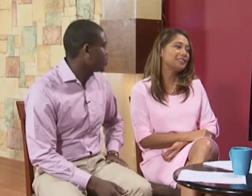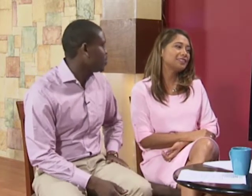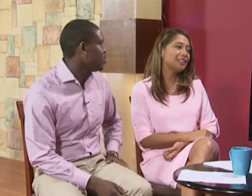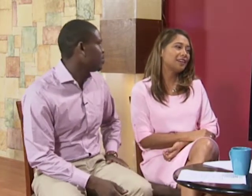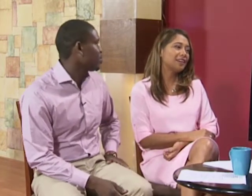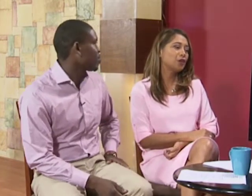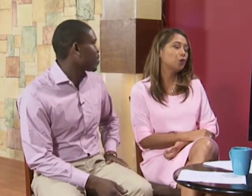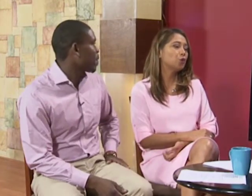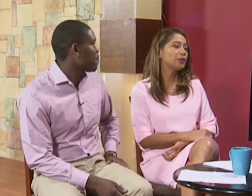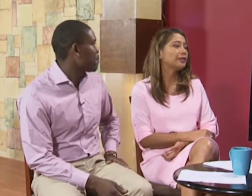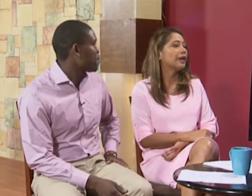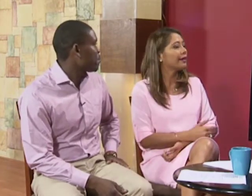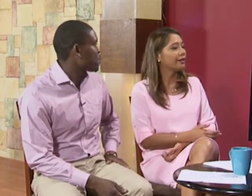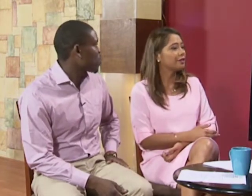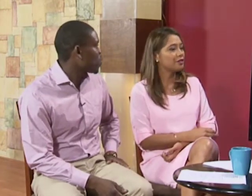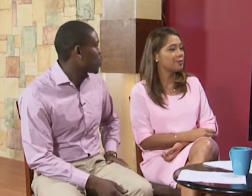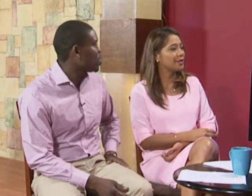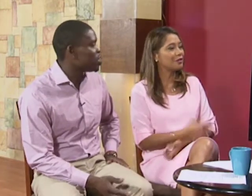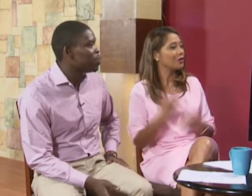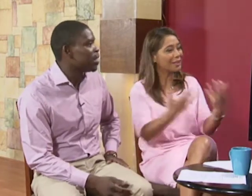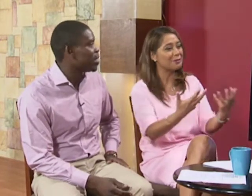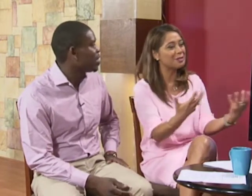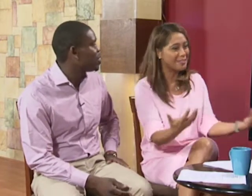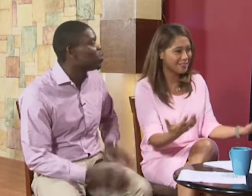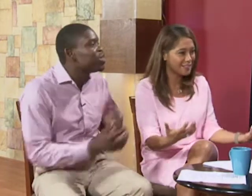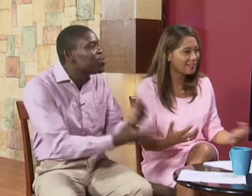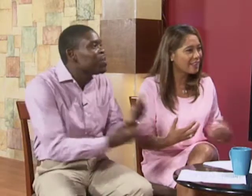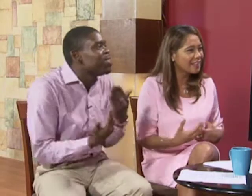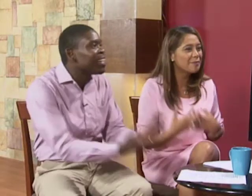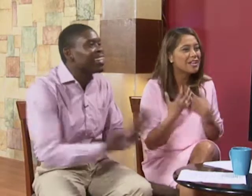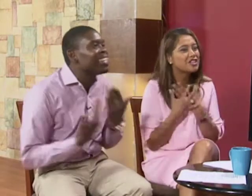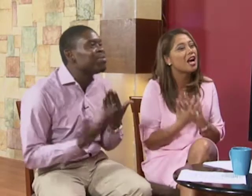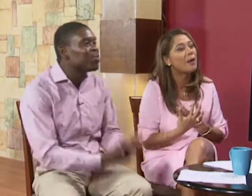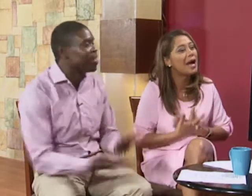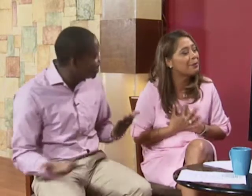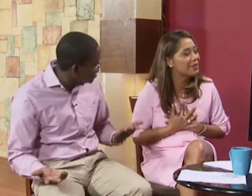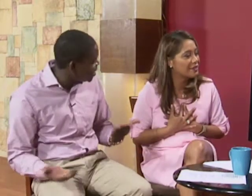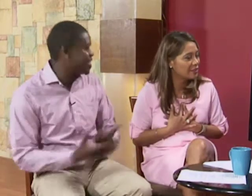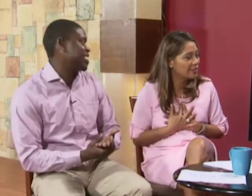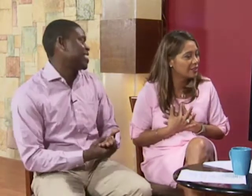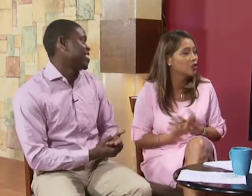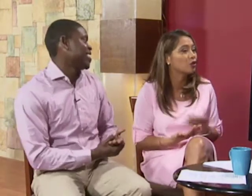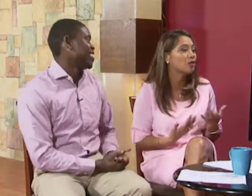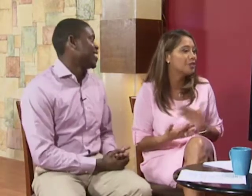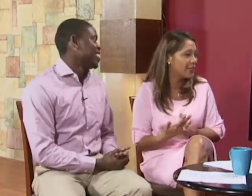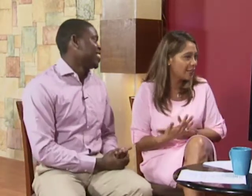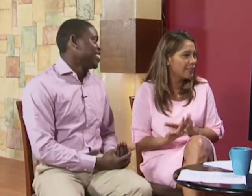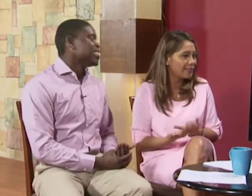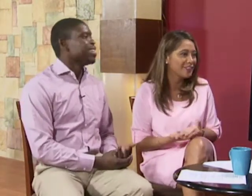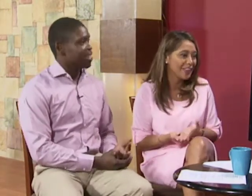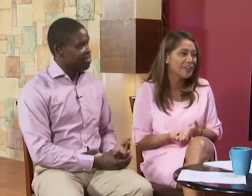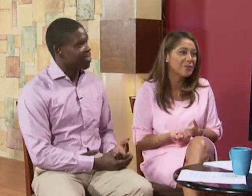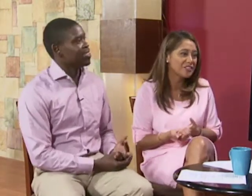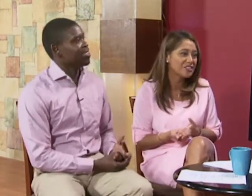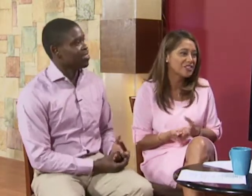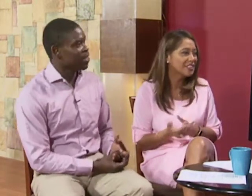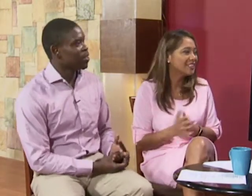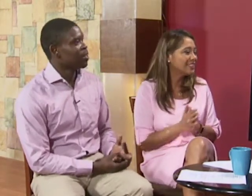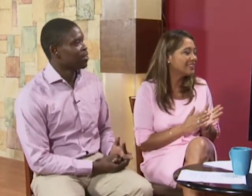uh who can't hear or speak and you're able to see it i can imagine how happy they feel that you're communicating in their language you know yeah